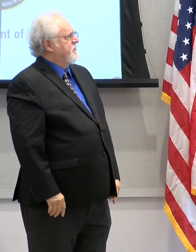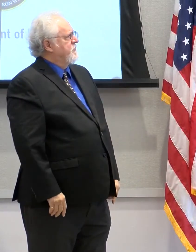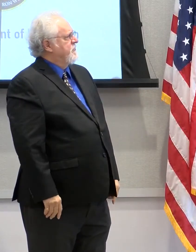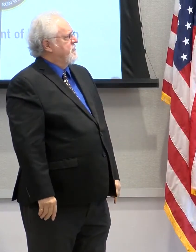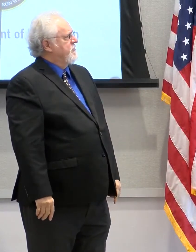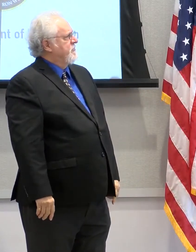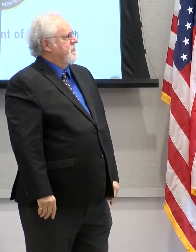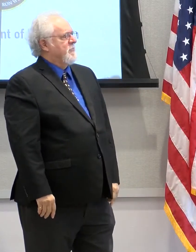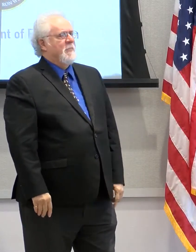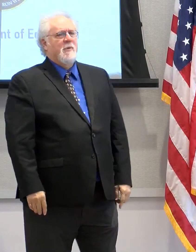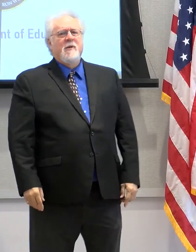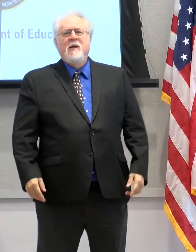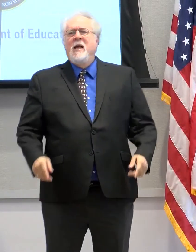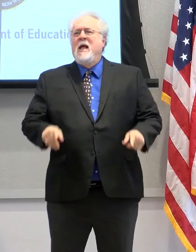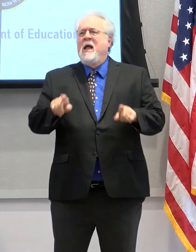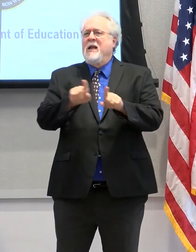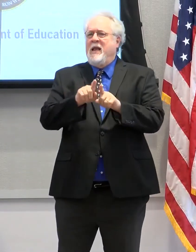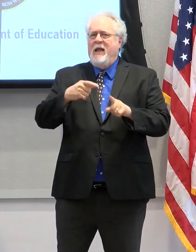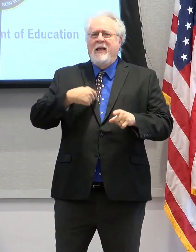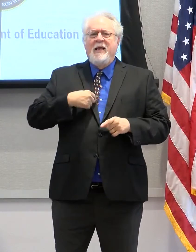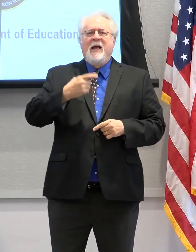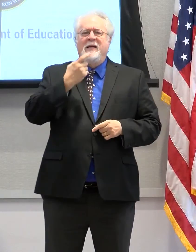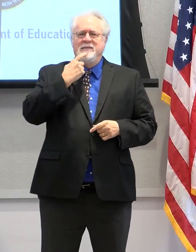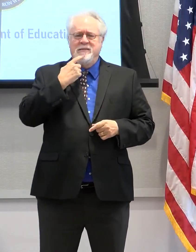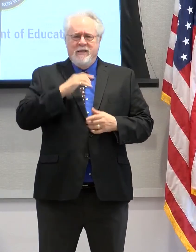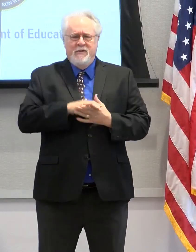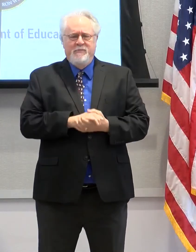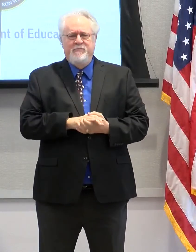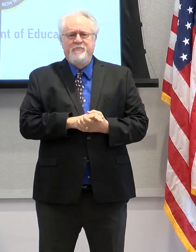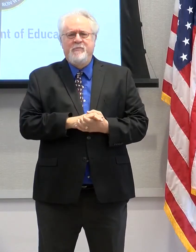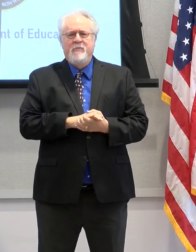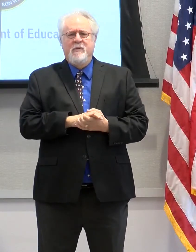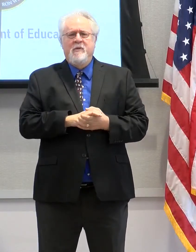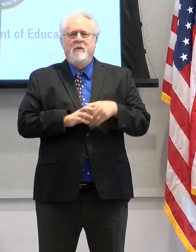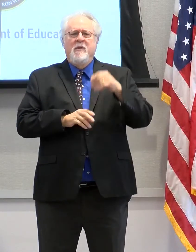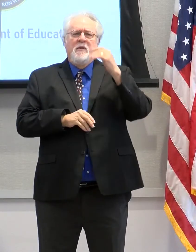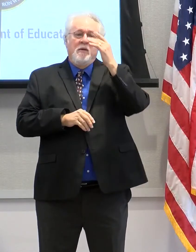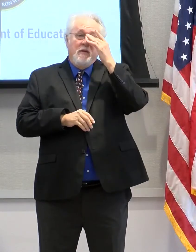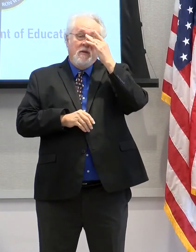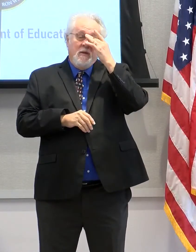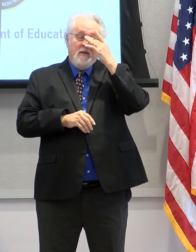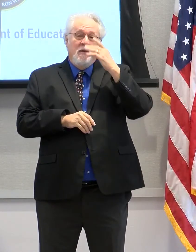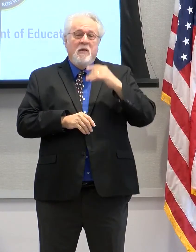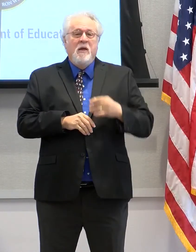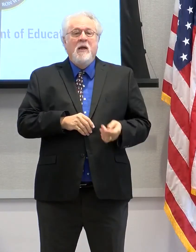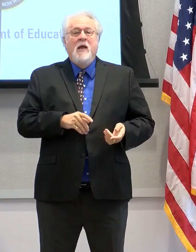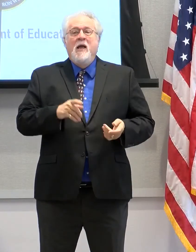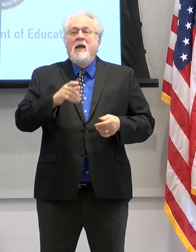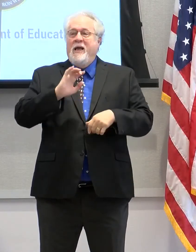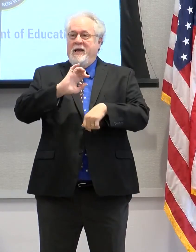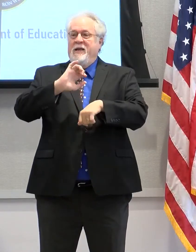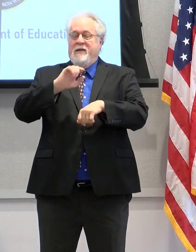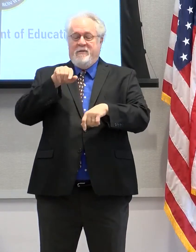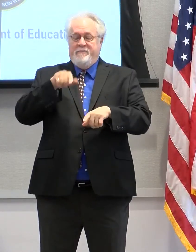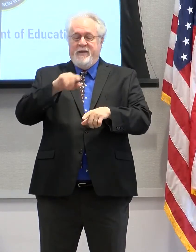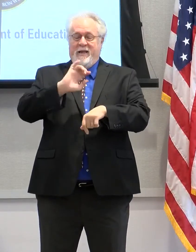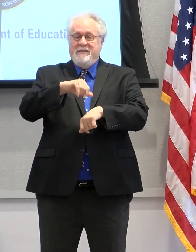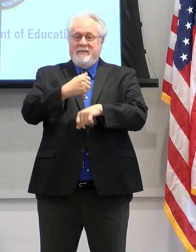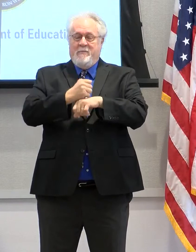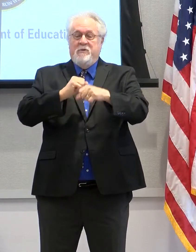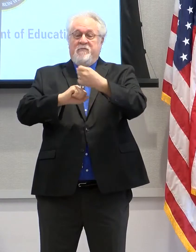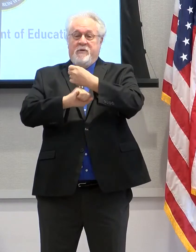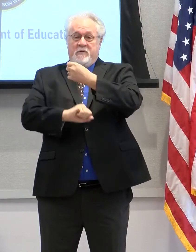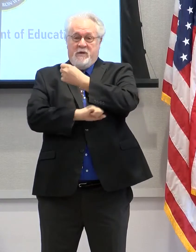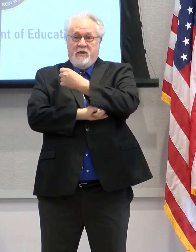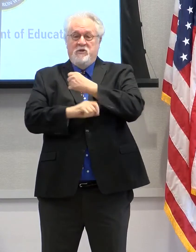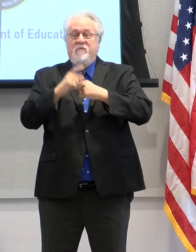Well, as I pointed out, I think it really established a foundation for